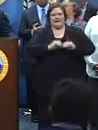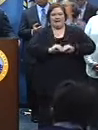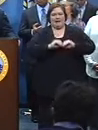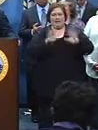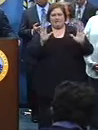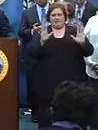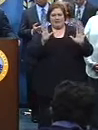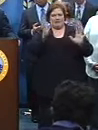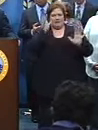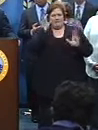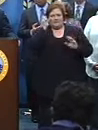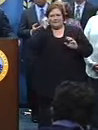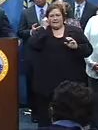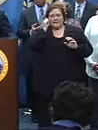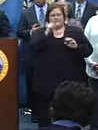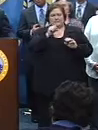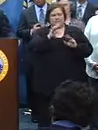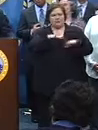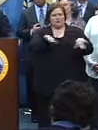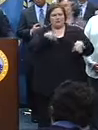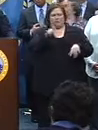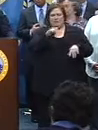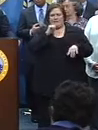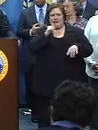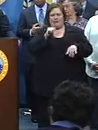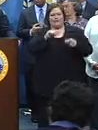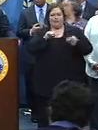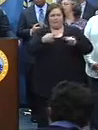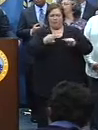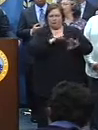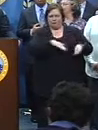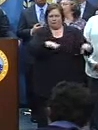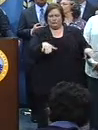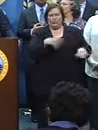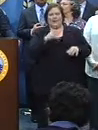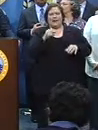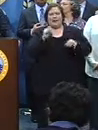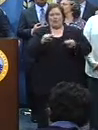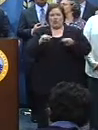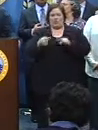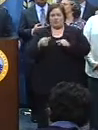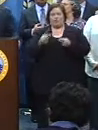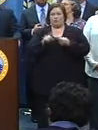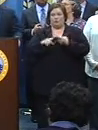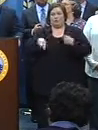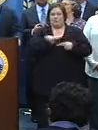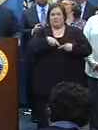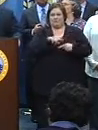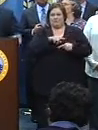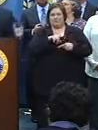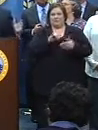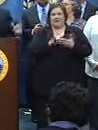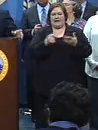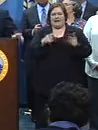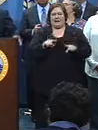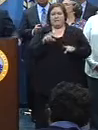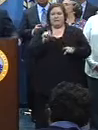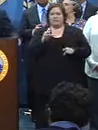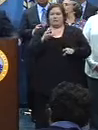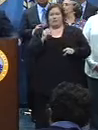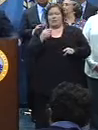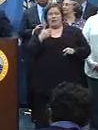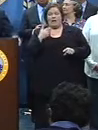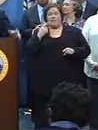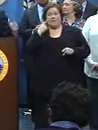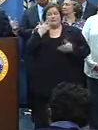and common sense that it's harmful to them, you know, and it can be harmful to them, you know, for that to happen. So from my perspective,